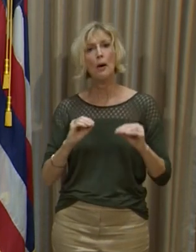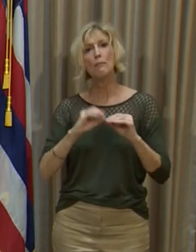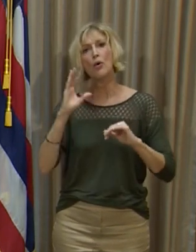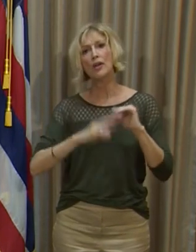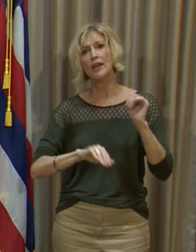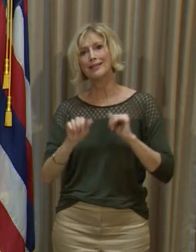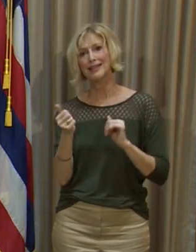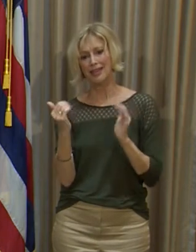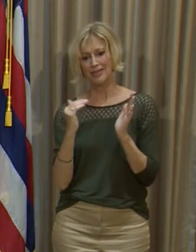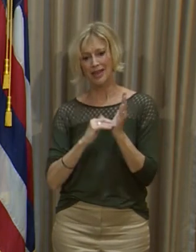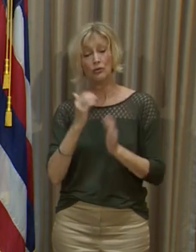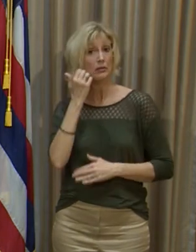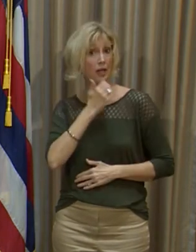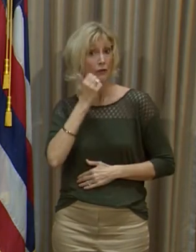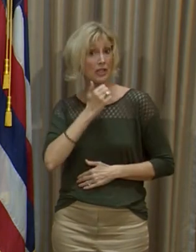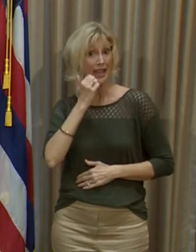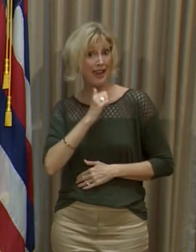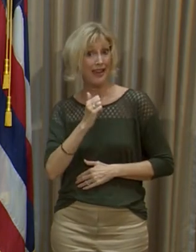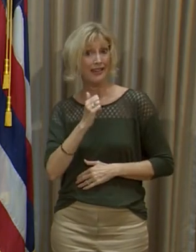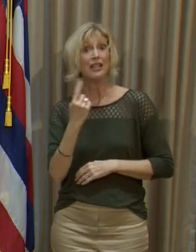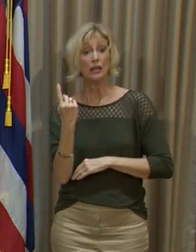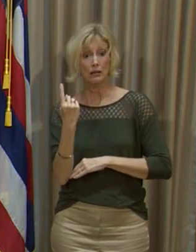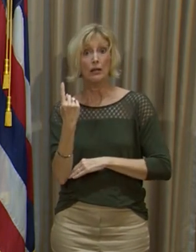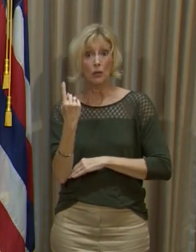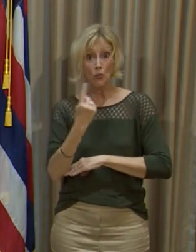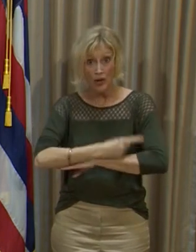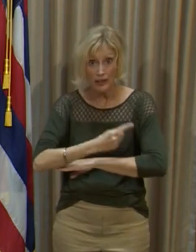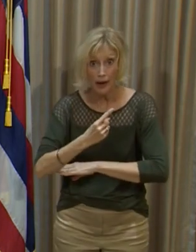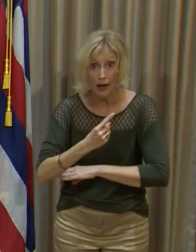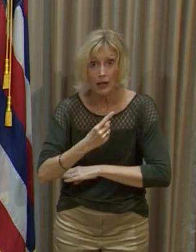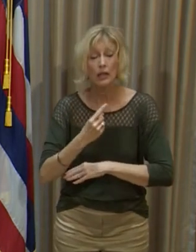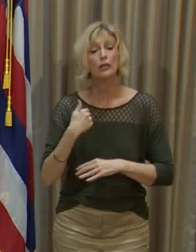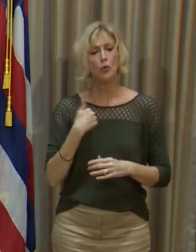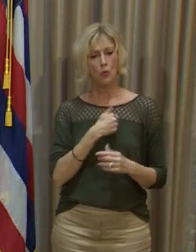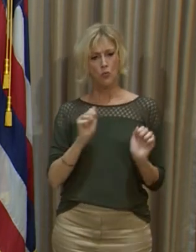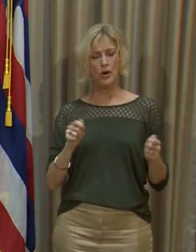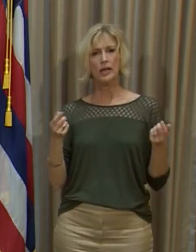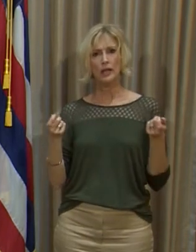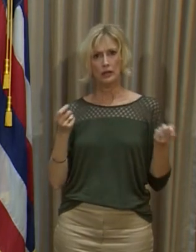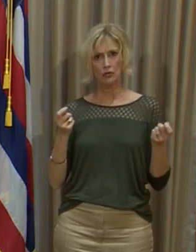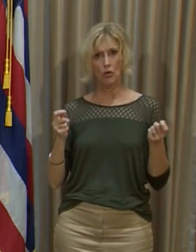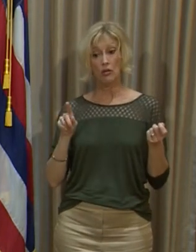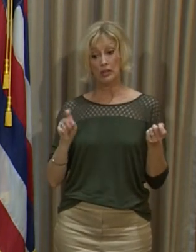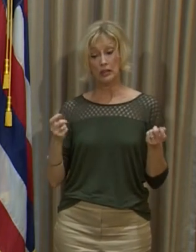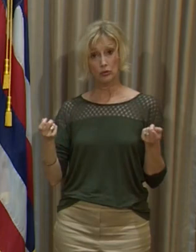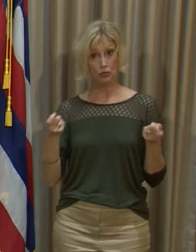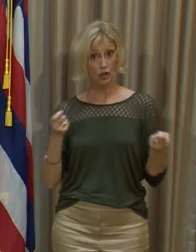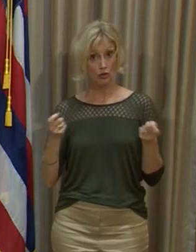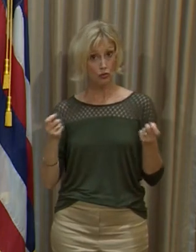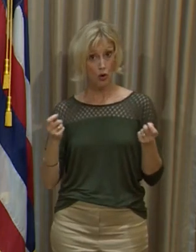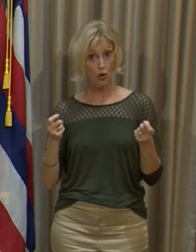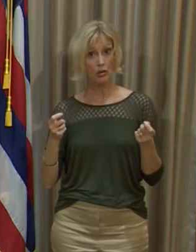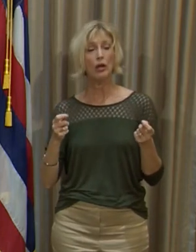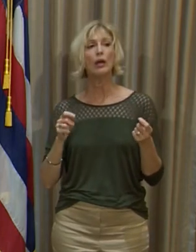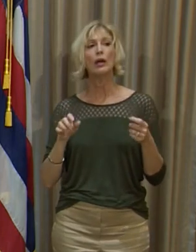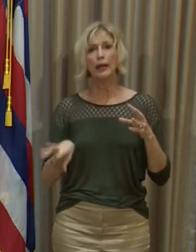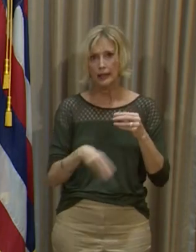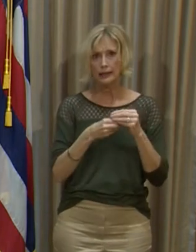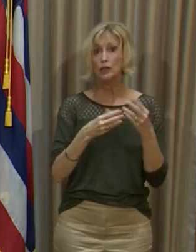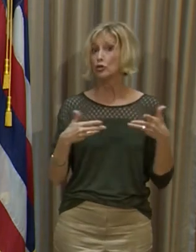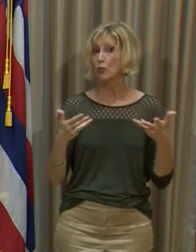,000 a day on several occasions. And so this is something that we can control, and we need to control that in addition to our behavior.